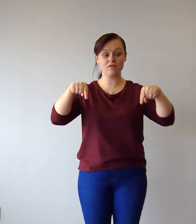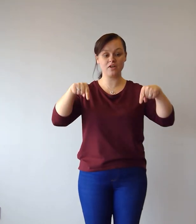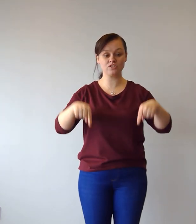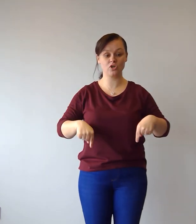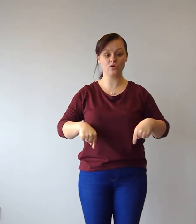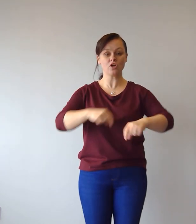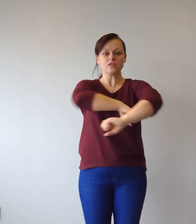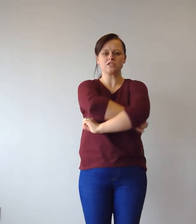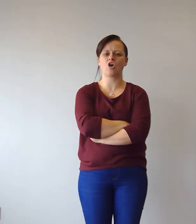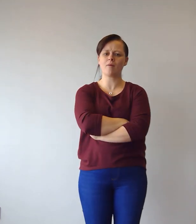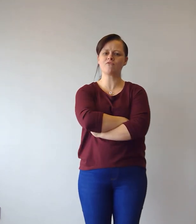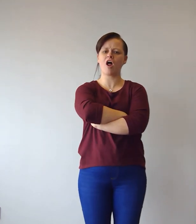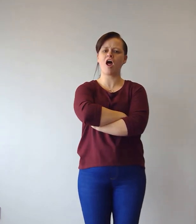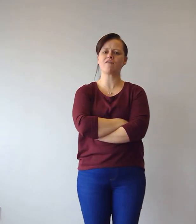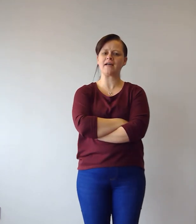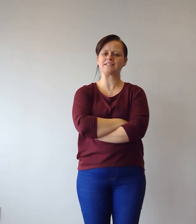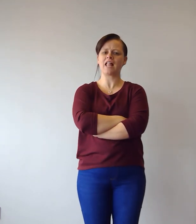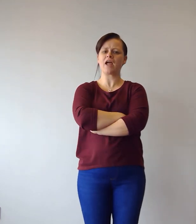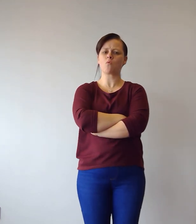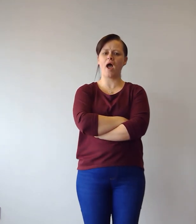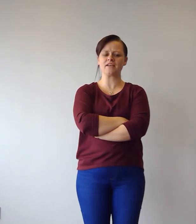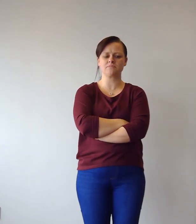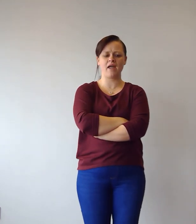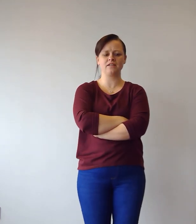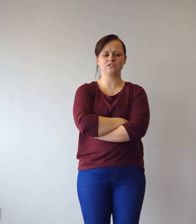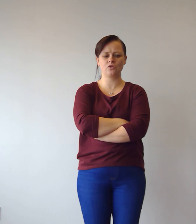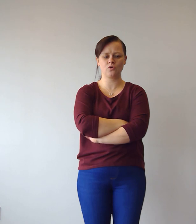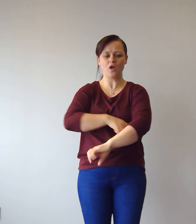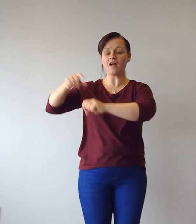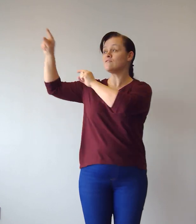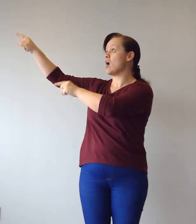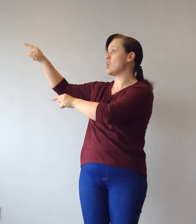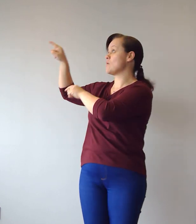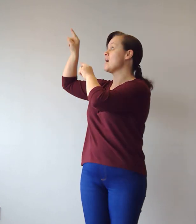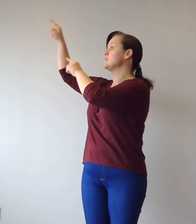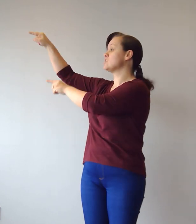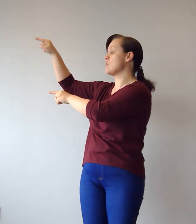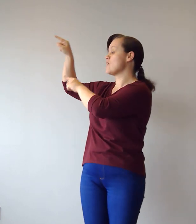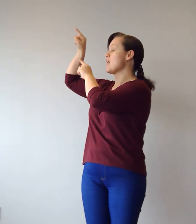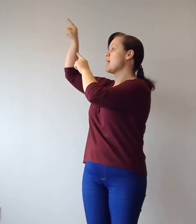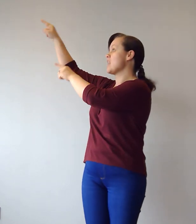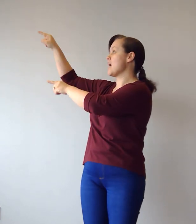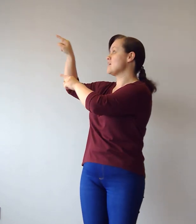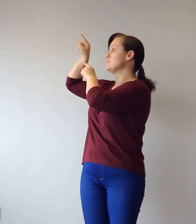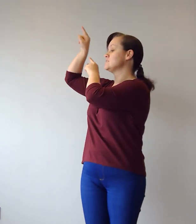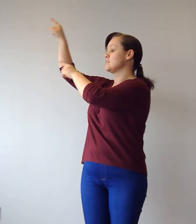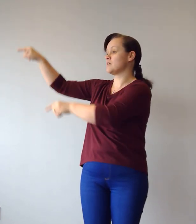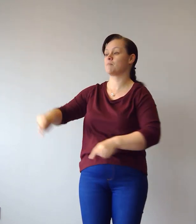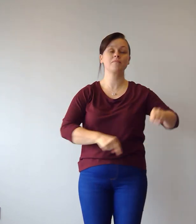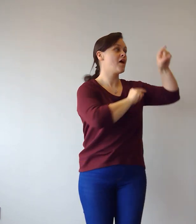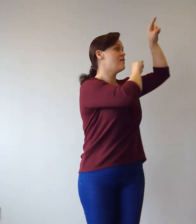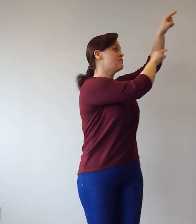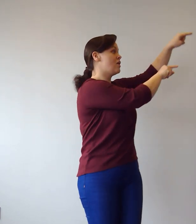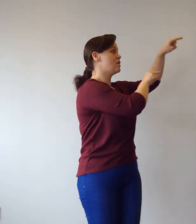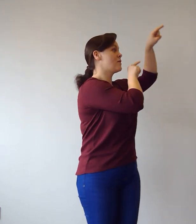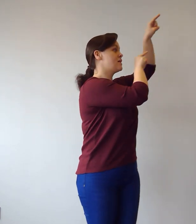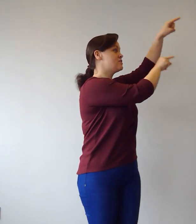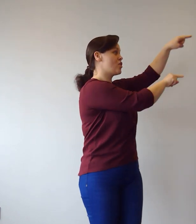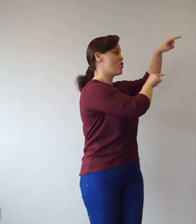on the shoe, so it's not for a rest like wise men do. Follow it to the left, follow it to